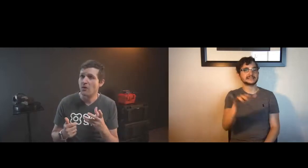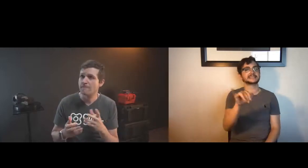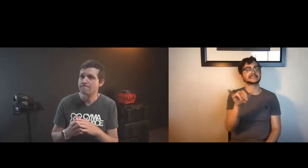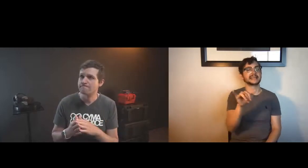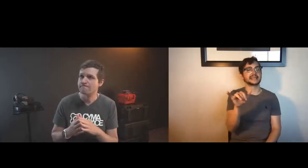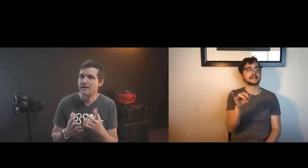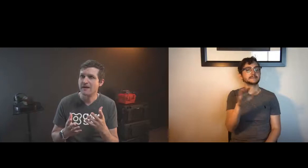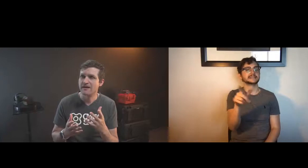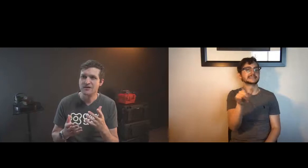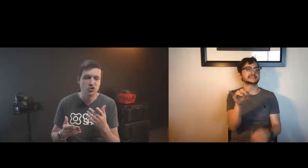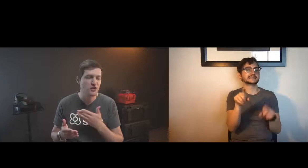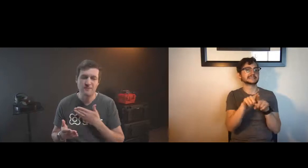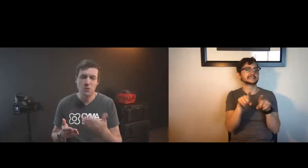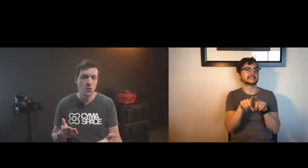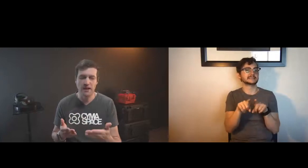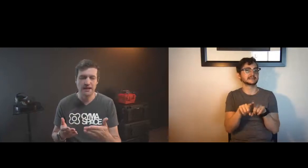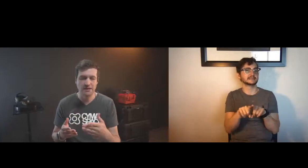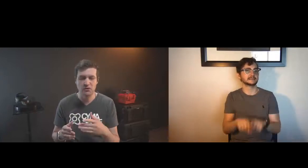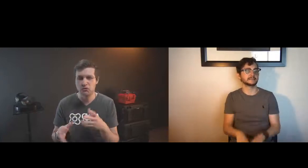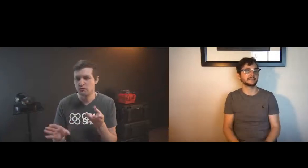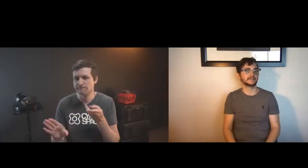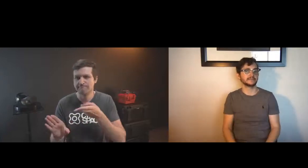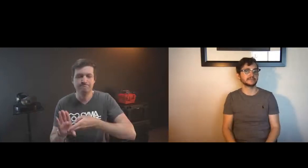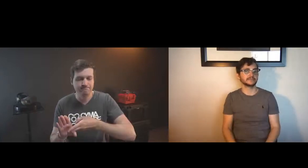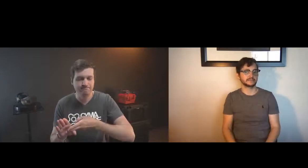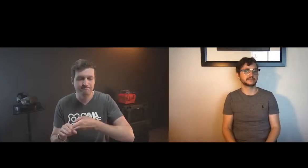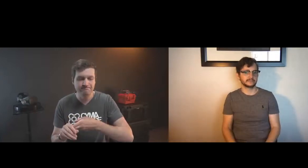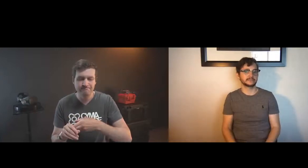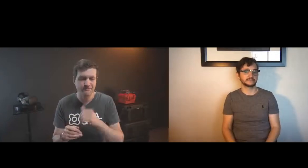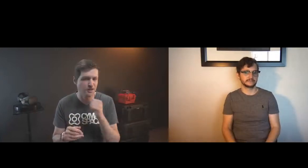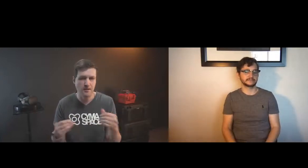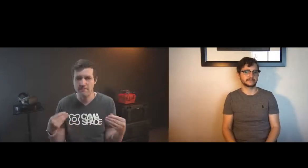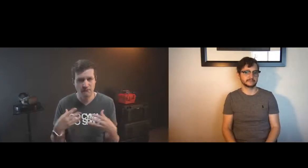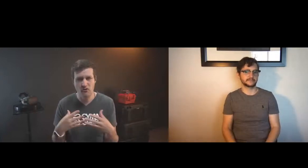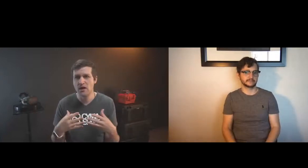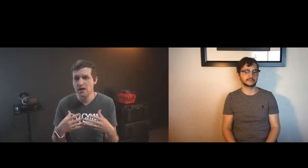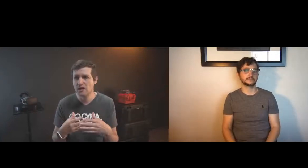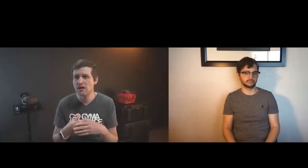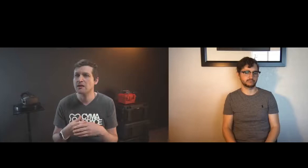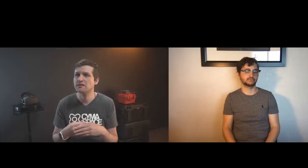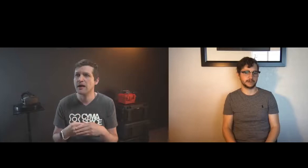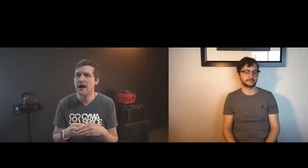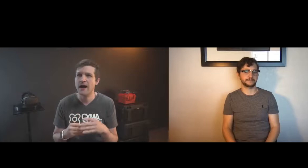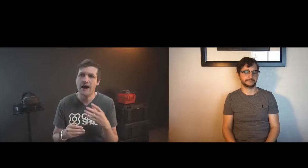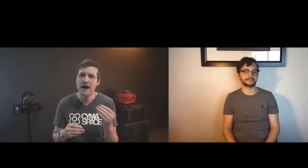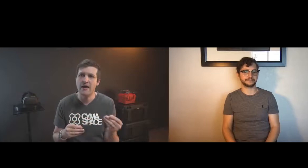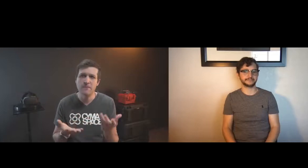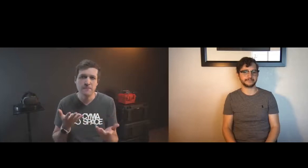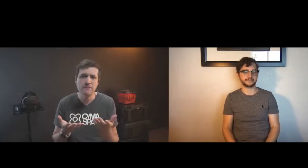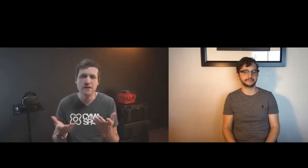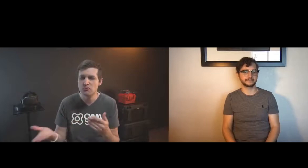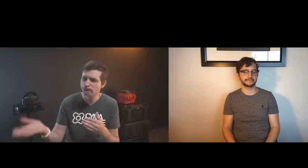available they're finally available i think just being willing to just get in there and not being